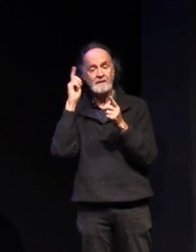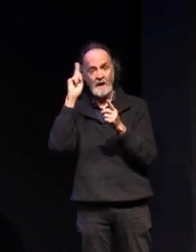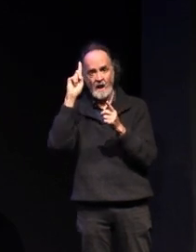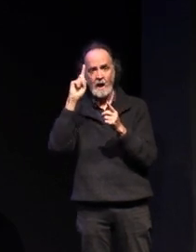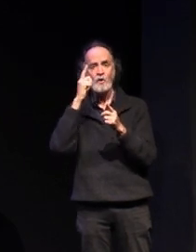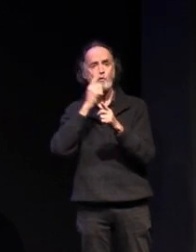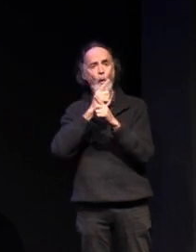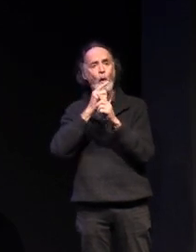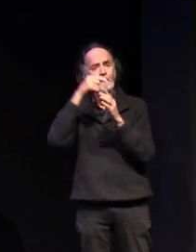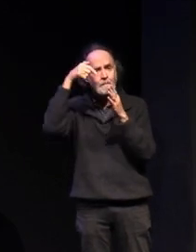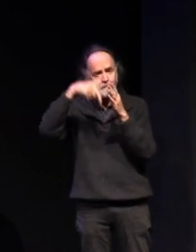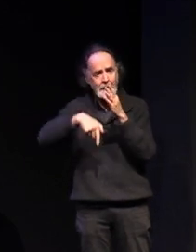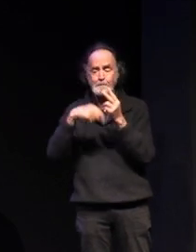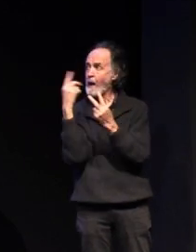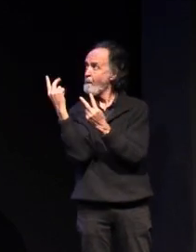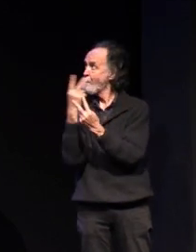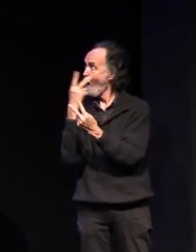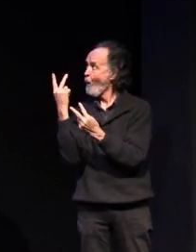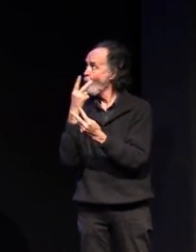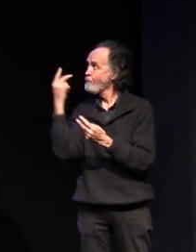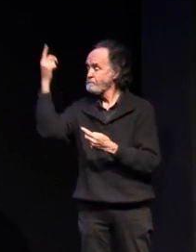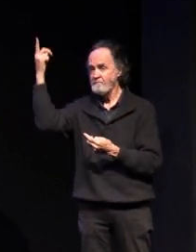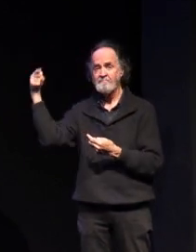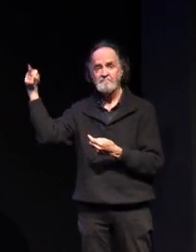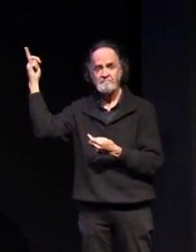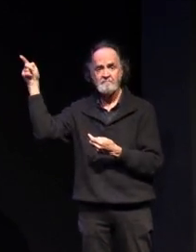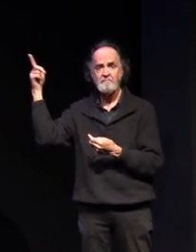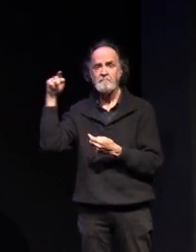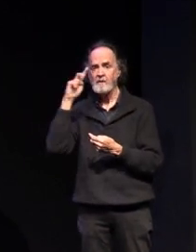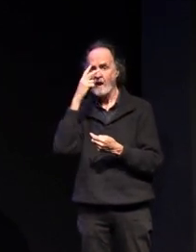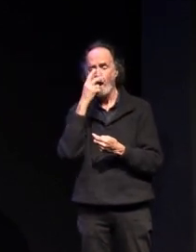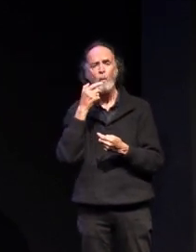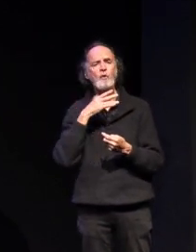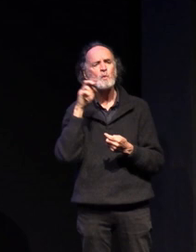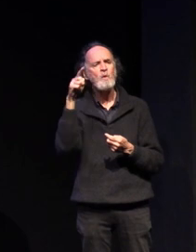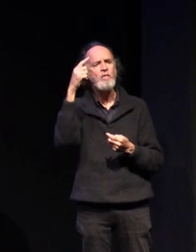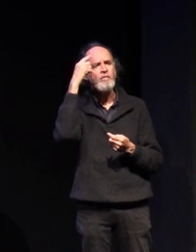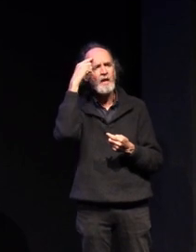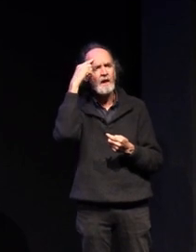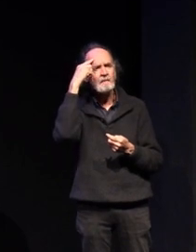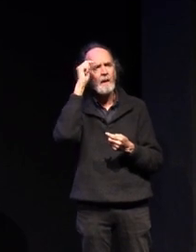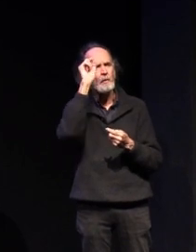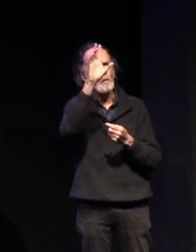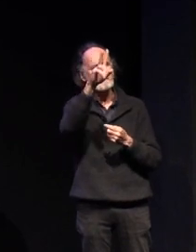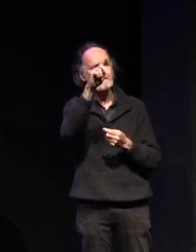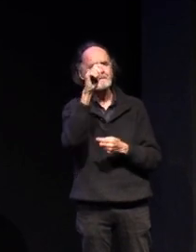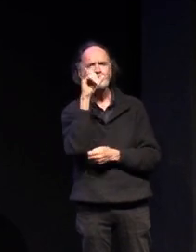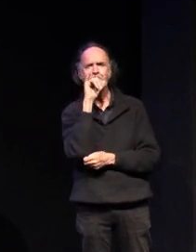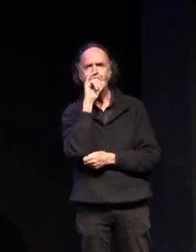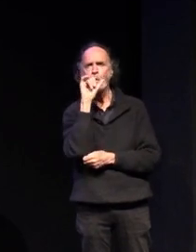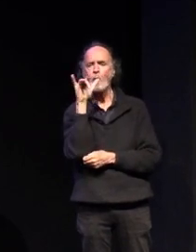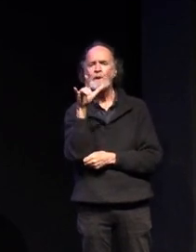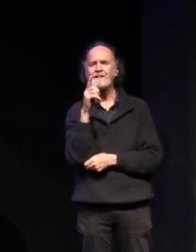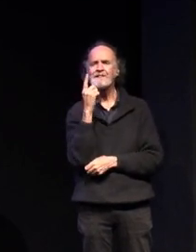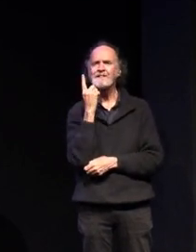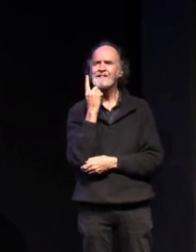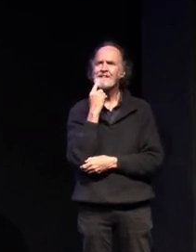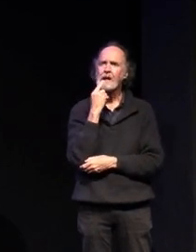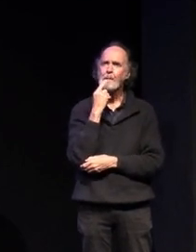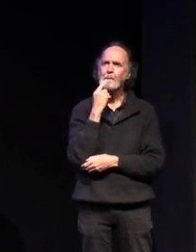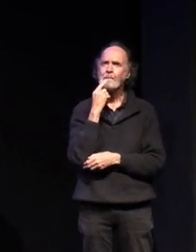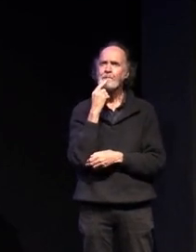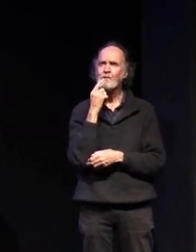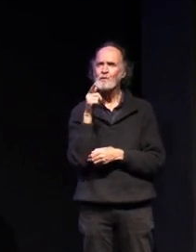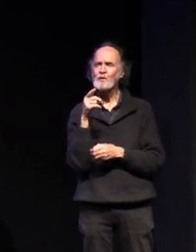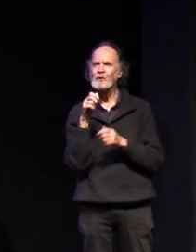certificates tonight and i want you to really think about you as an individual the type of learner you are what you